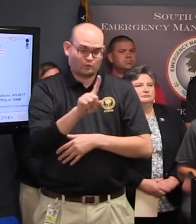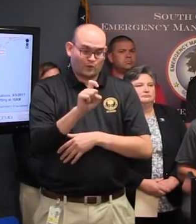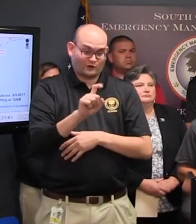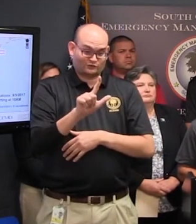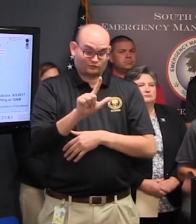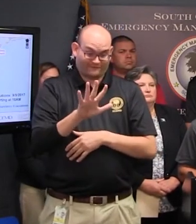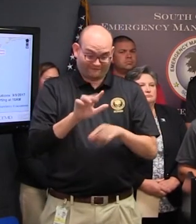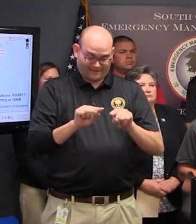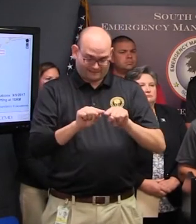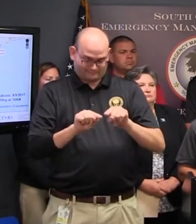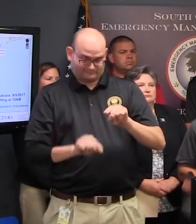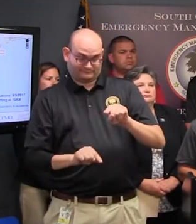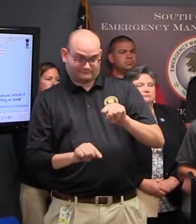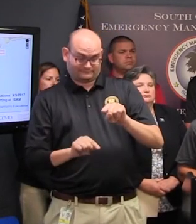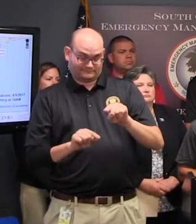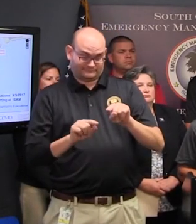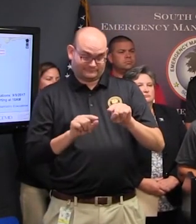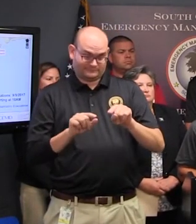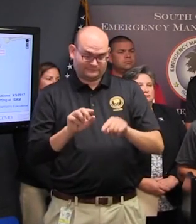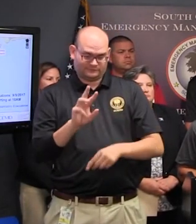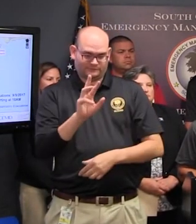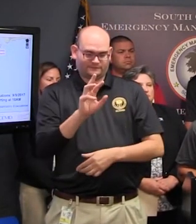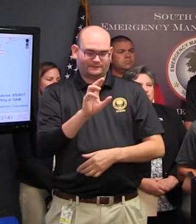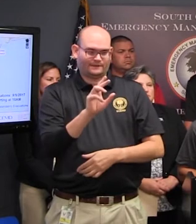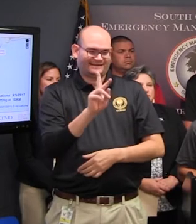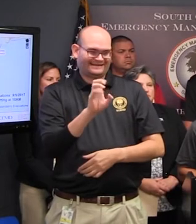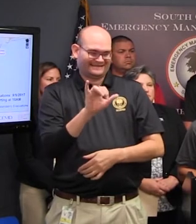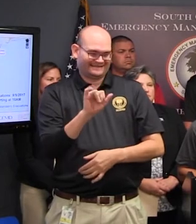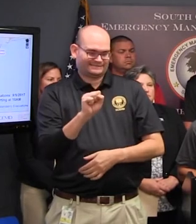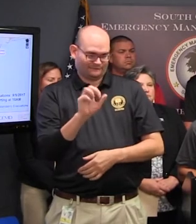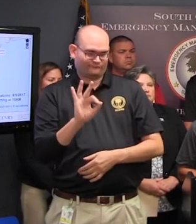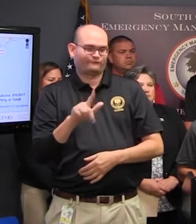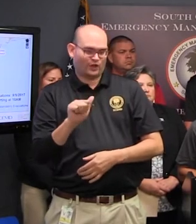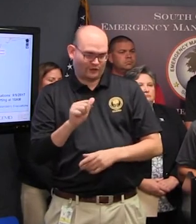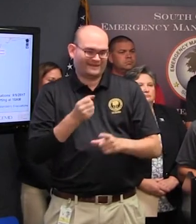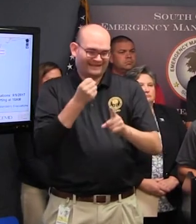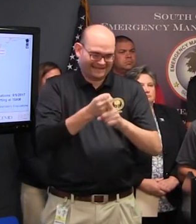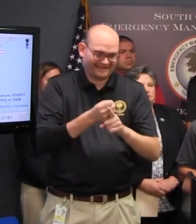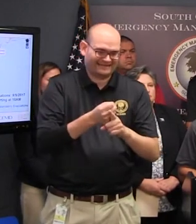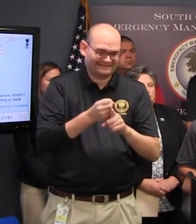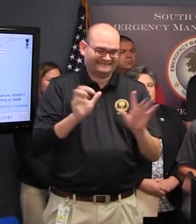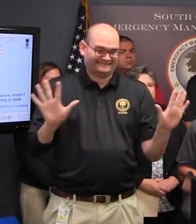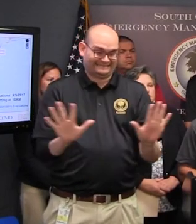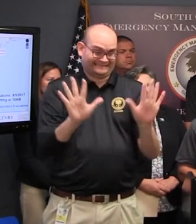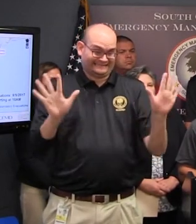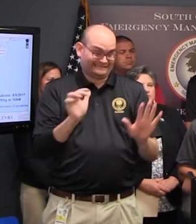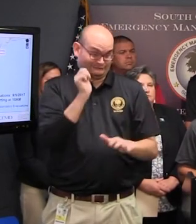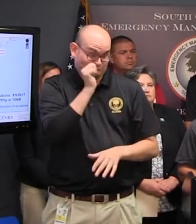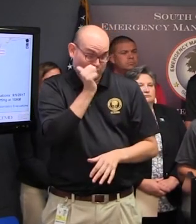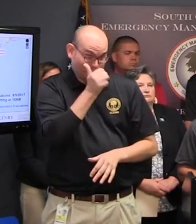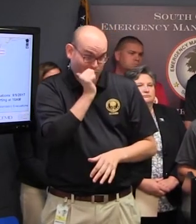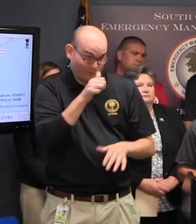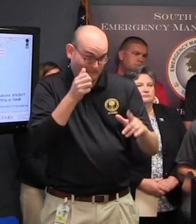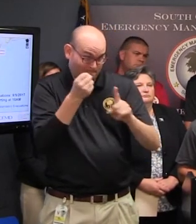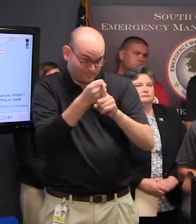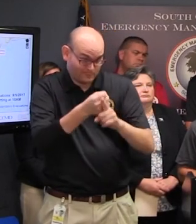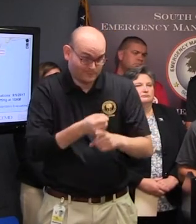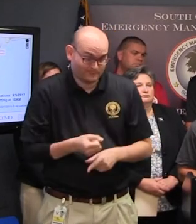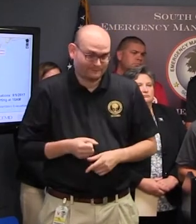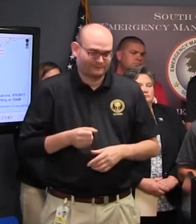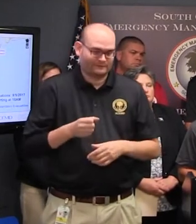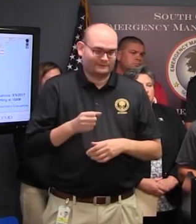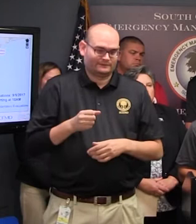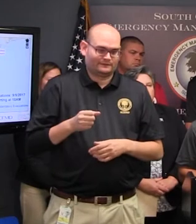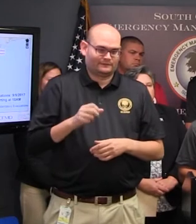Irma will make landfall across the Florida Keys in southwest Florida on Sunday likely as a major hurricane then continue northward along the